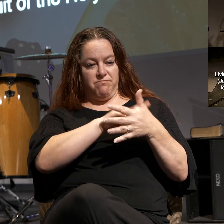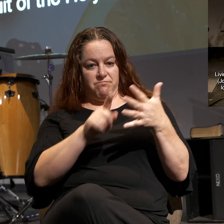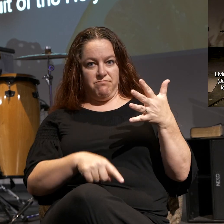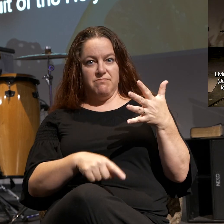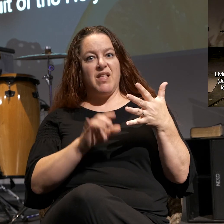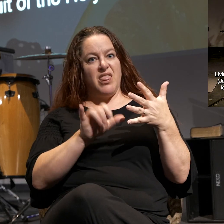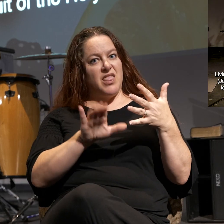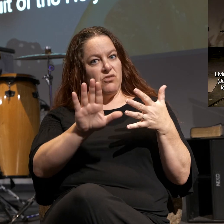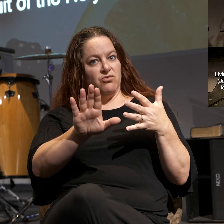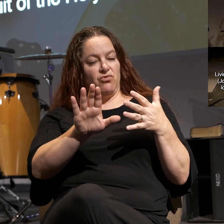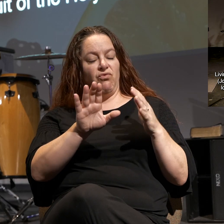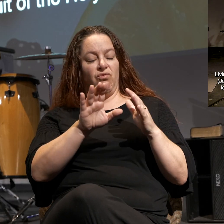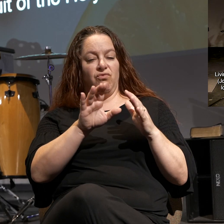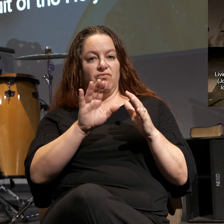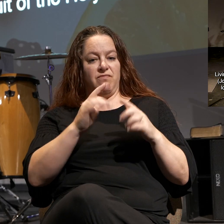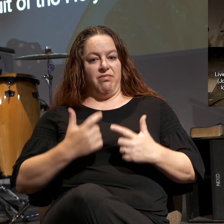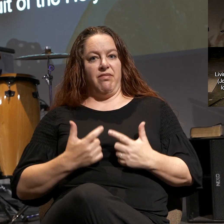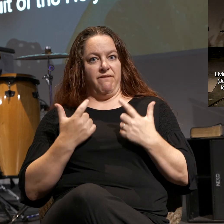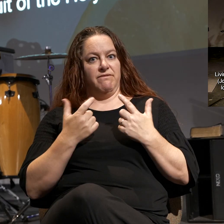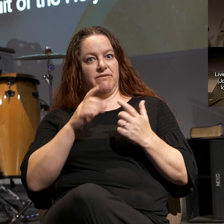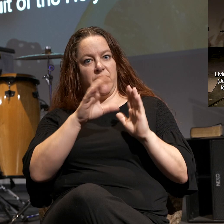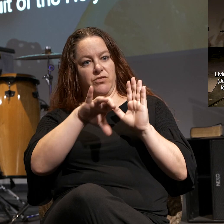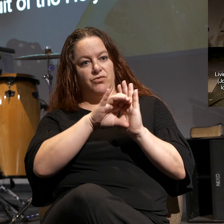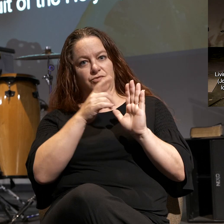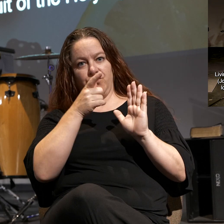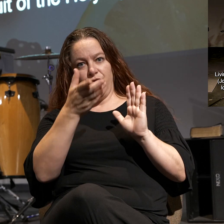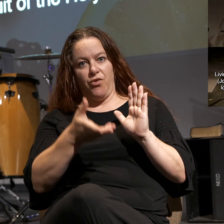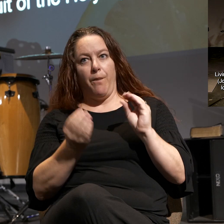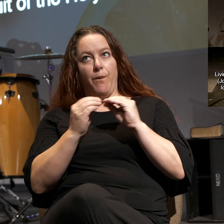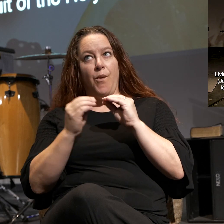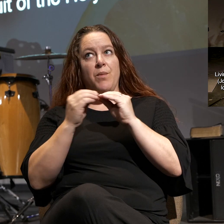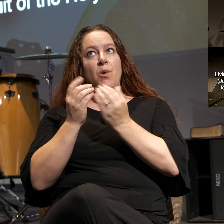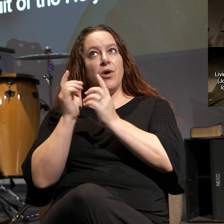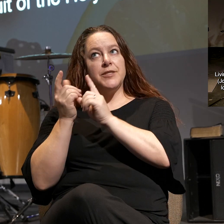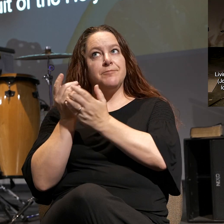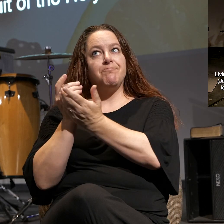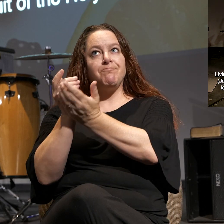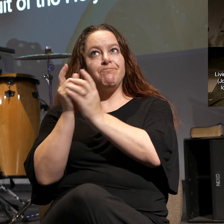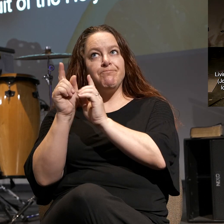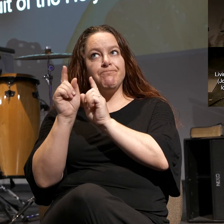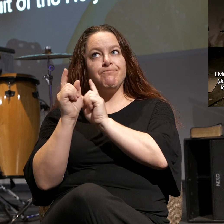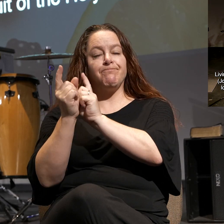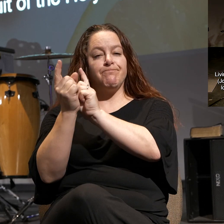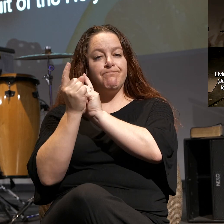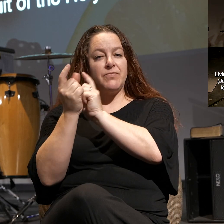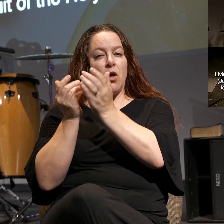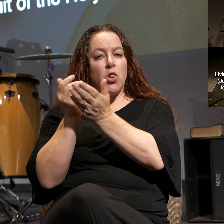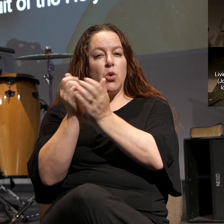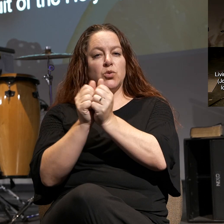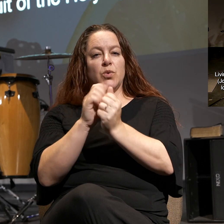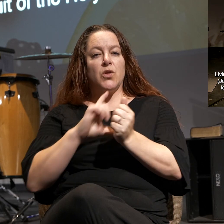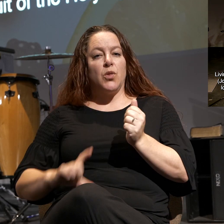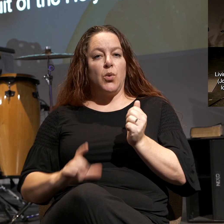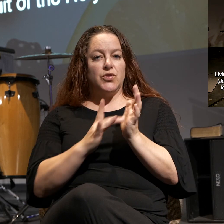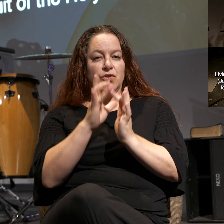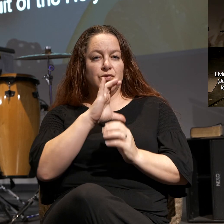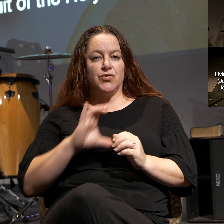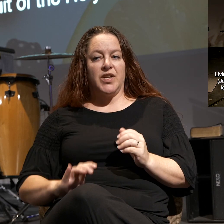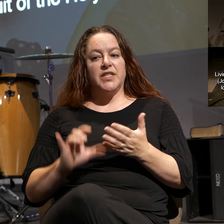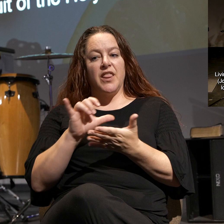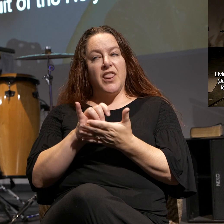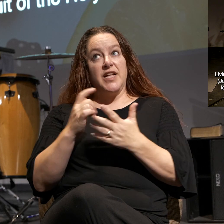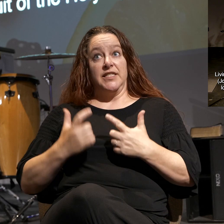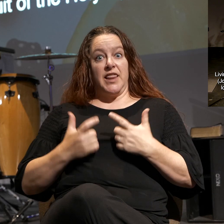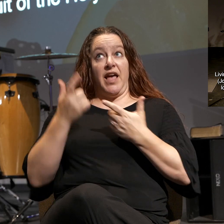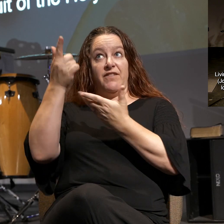characterize your life more and more as you walk in vital union and communion with the Lord Jesus Christ. That's the life